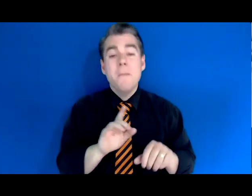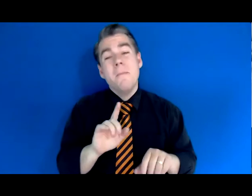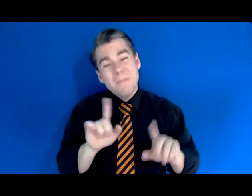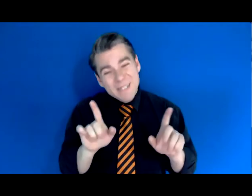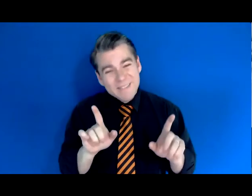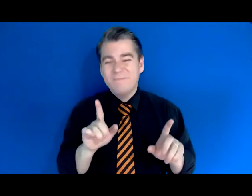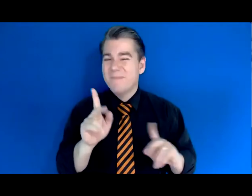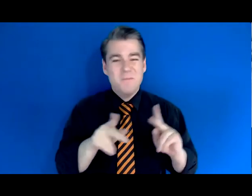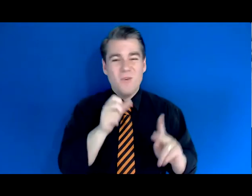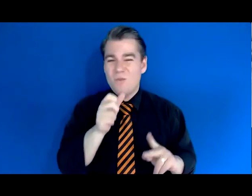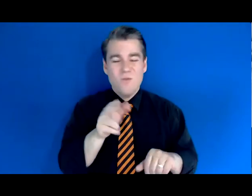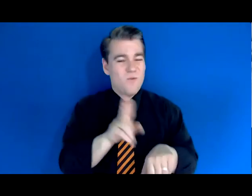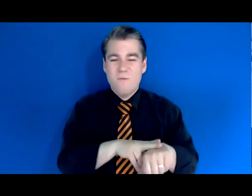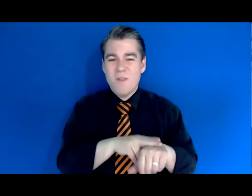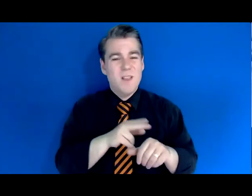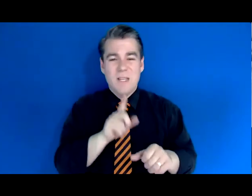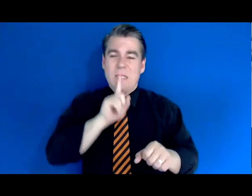committed if they're buying retail.